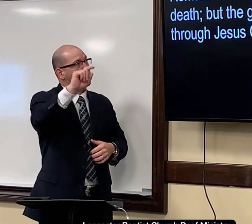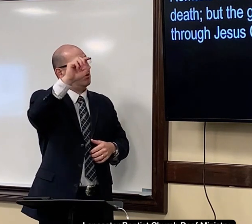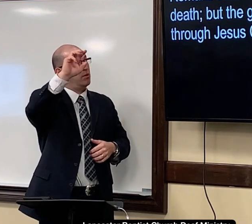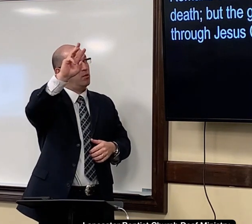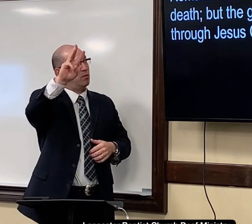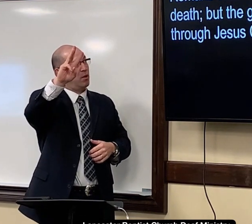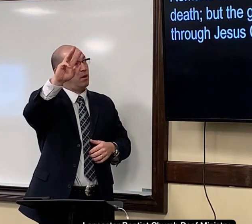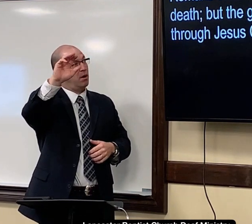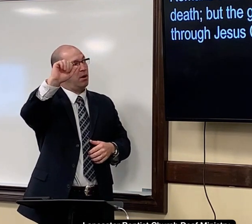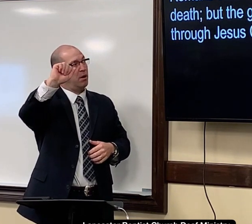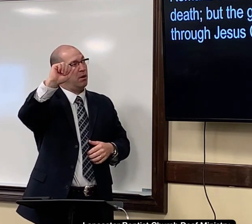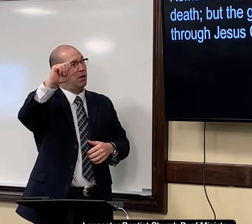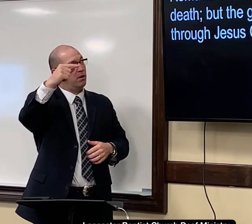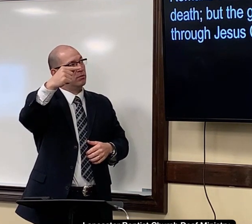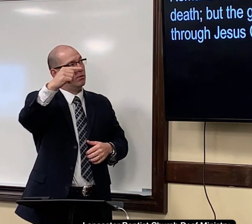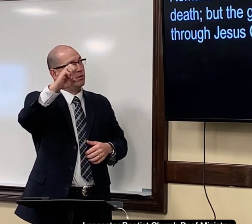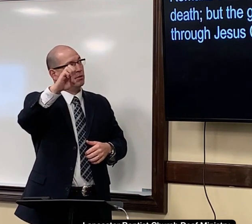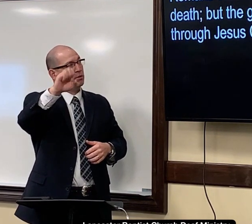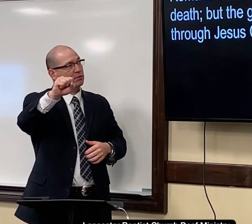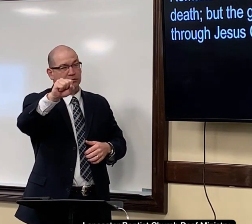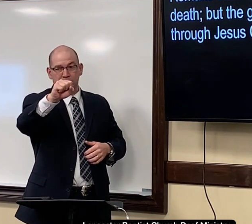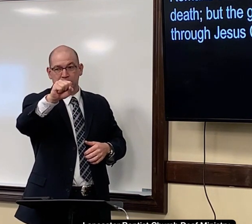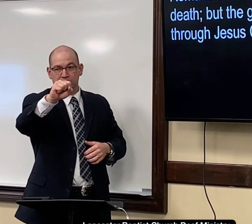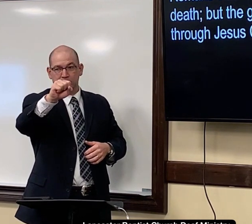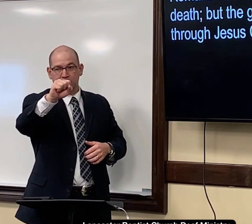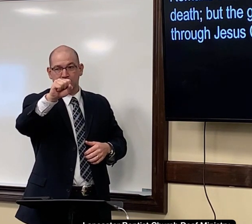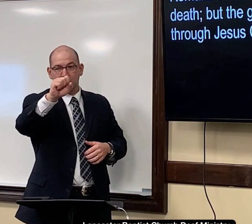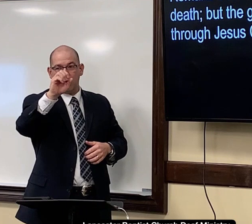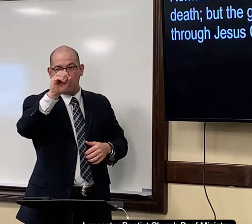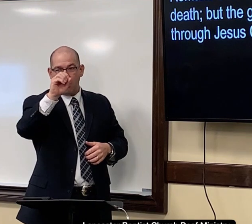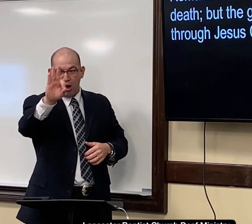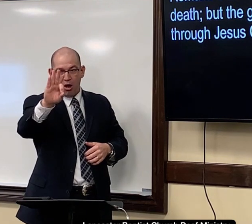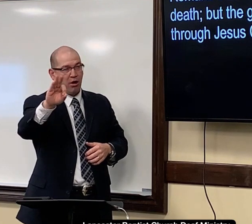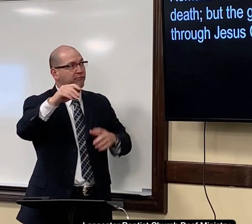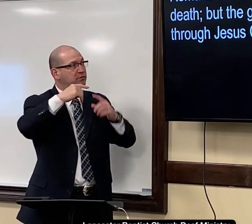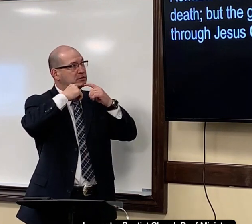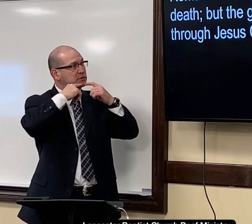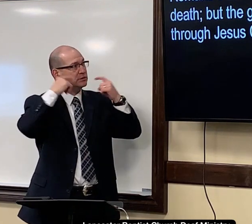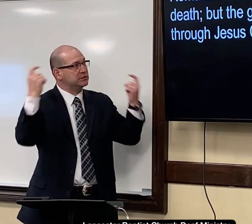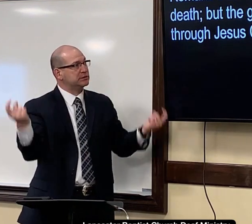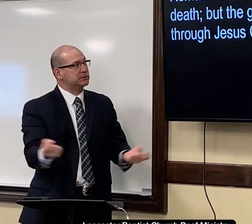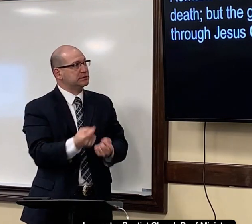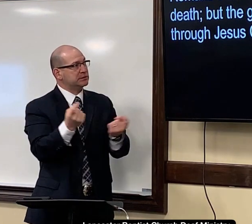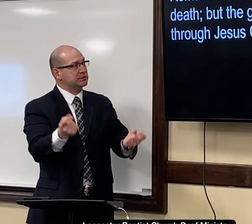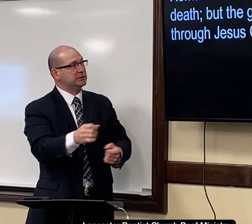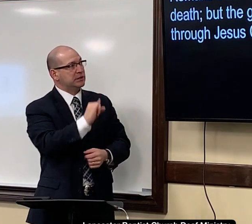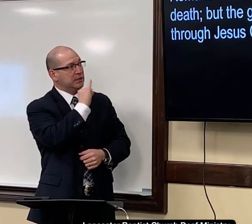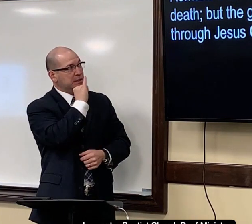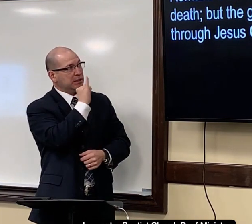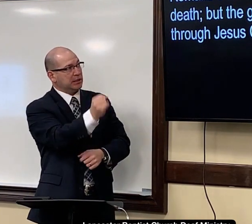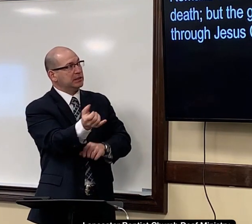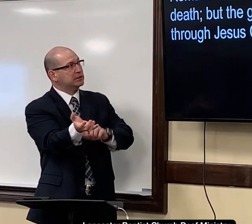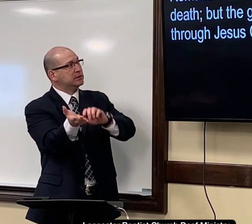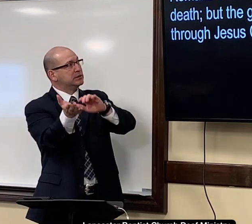the wages of sin is